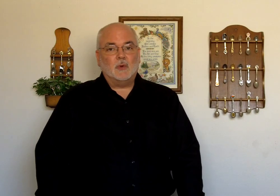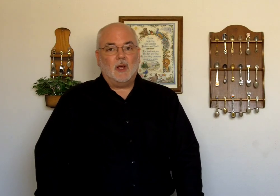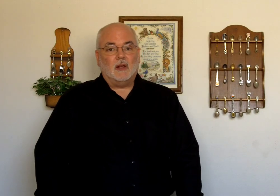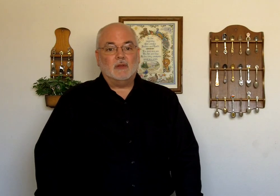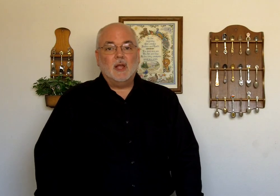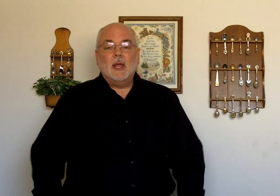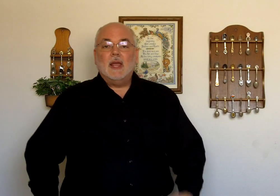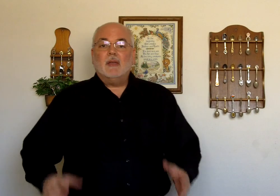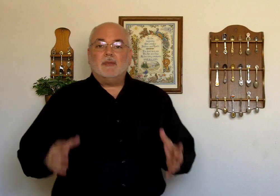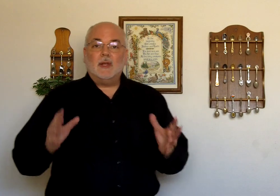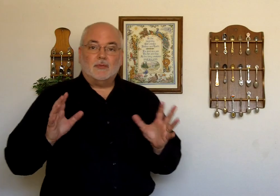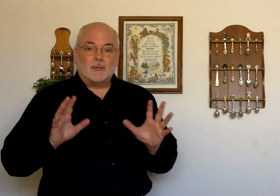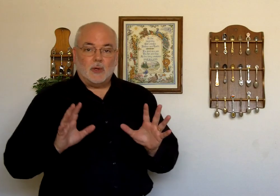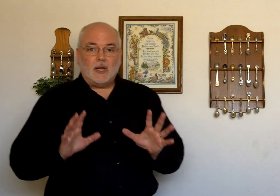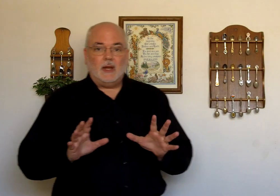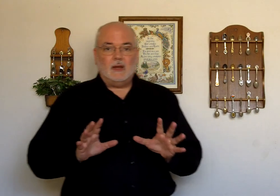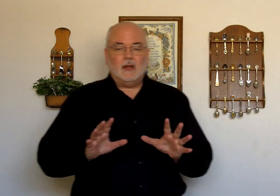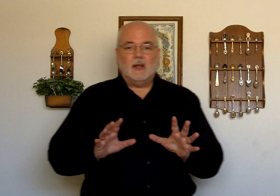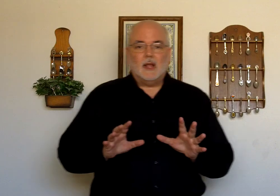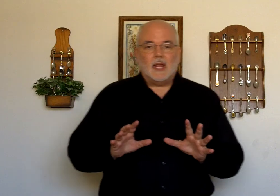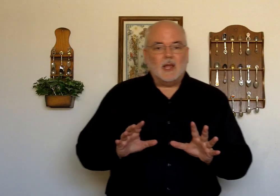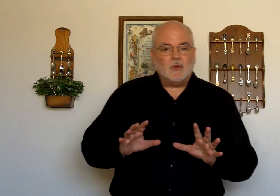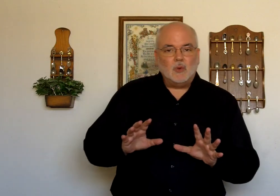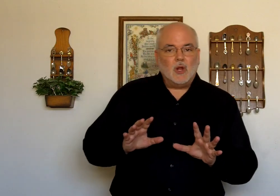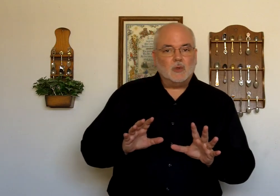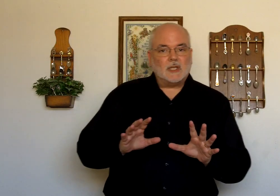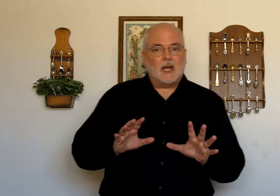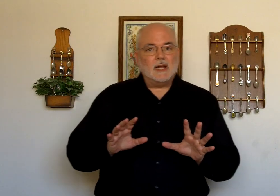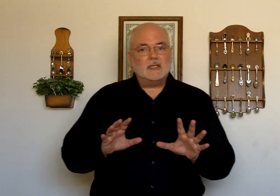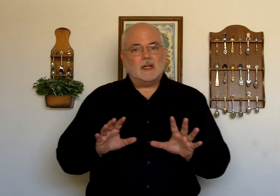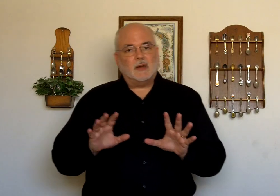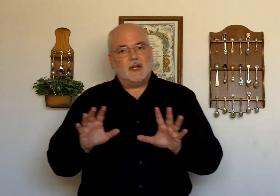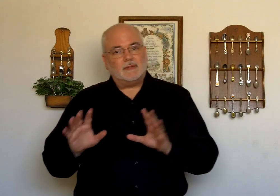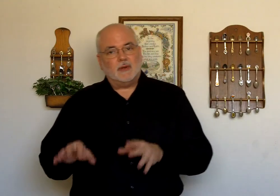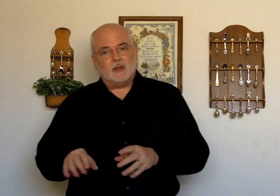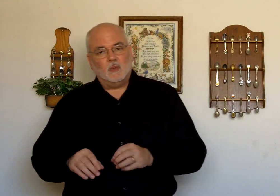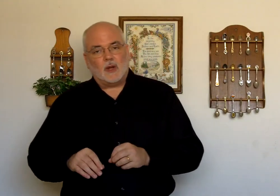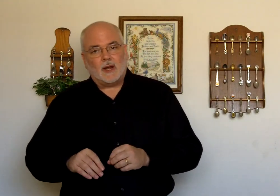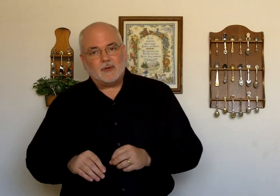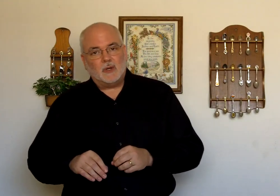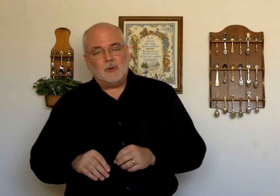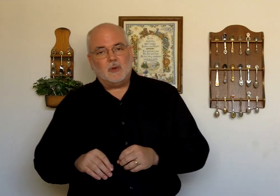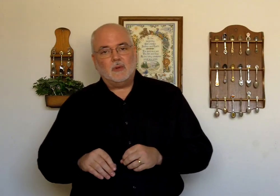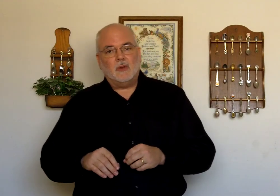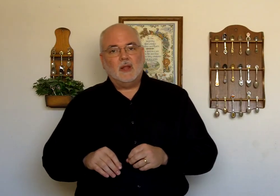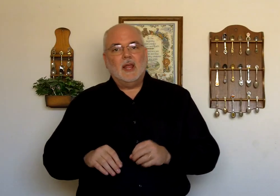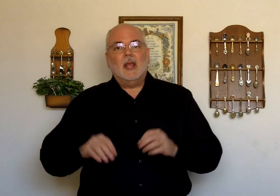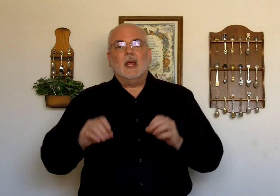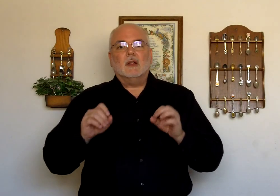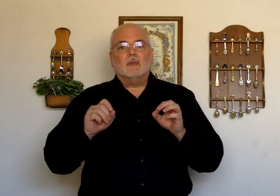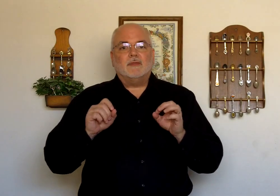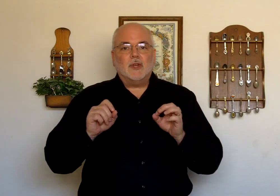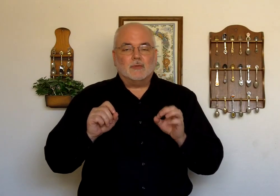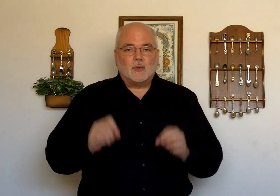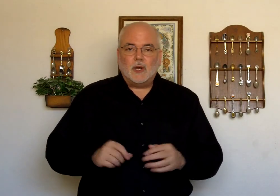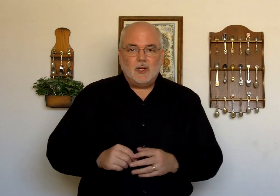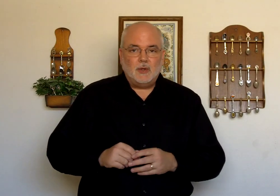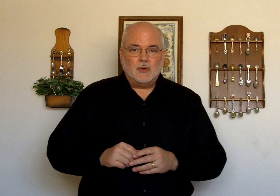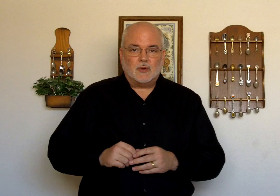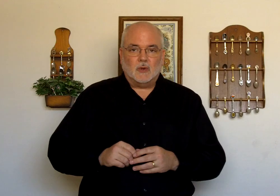Through 12. Feel free. If you know signs that are different than what I've shown you. Feel free to use your